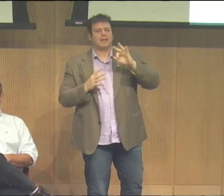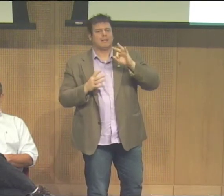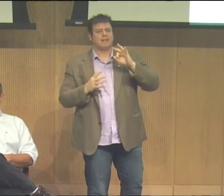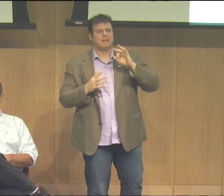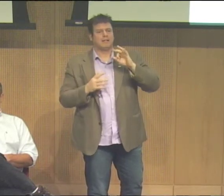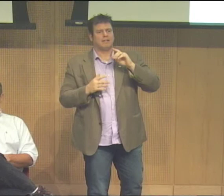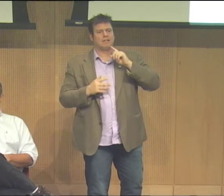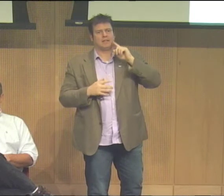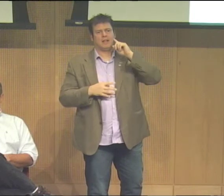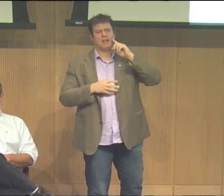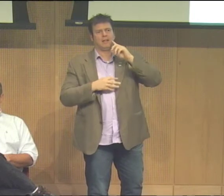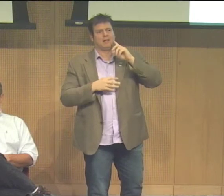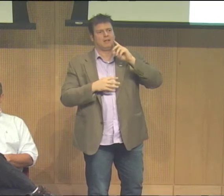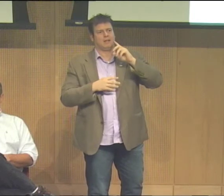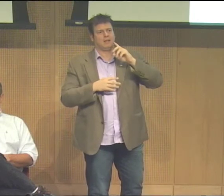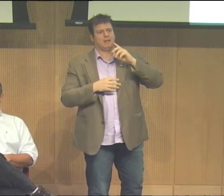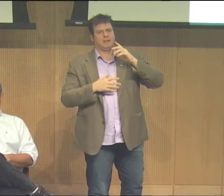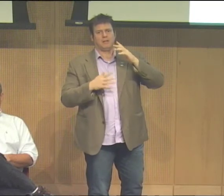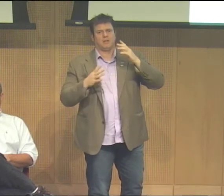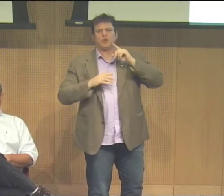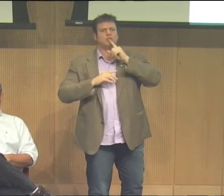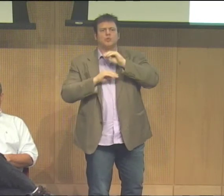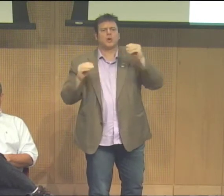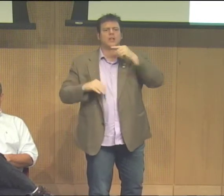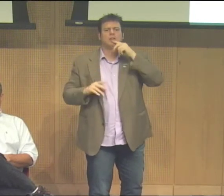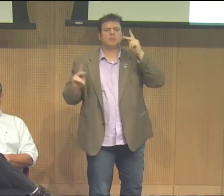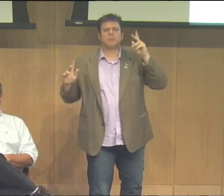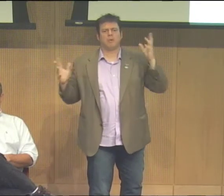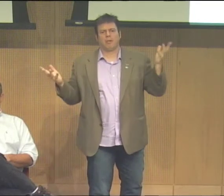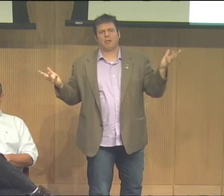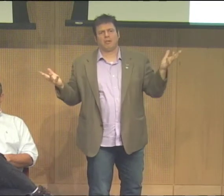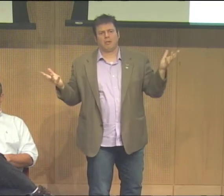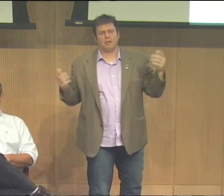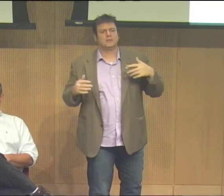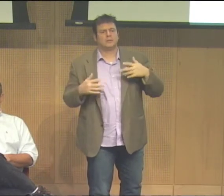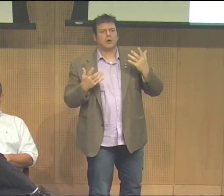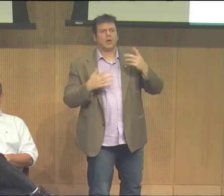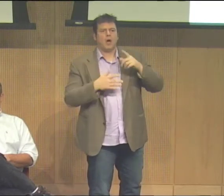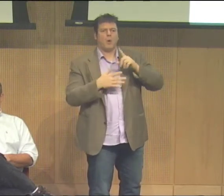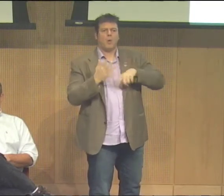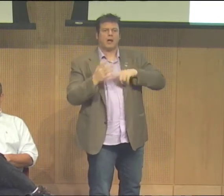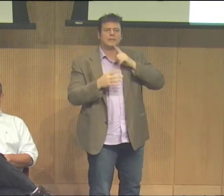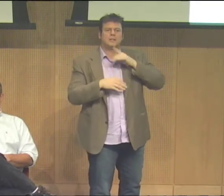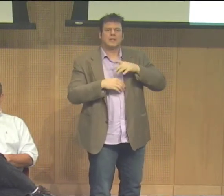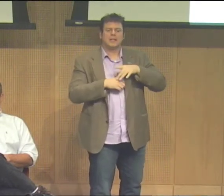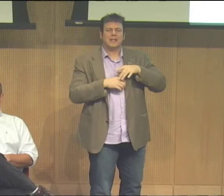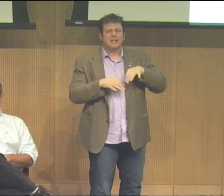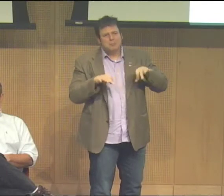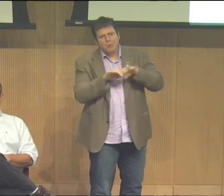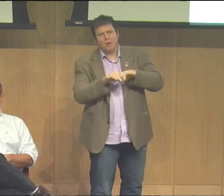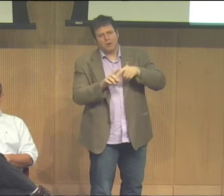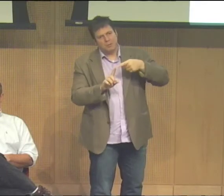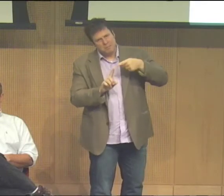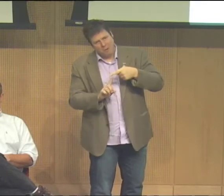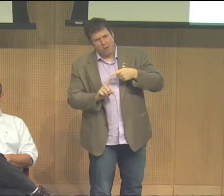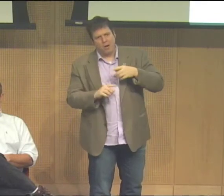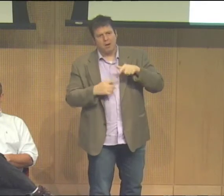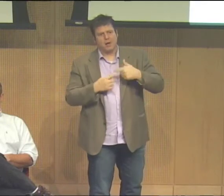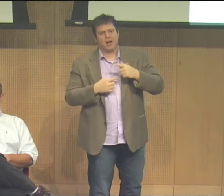Now, the idea is what if there were no hearing people? Right? What would it be like? What would be